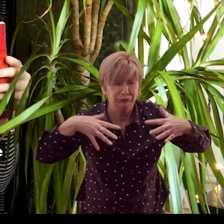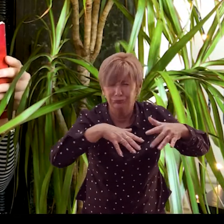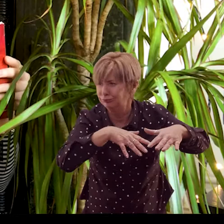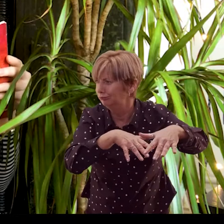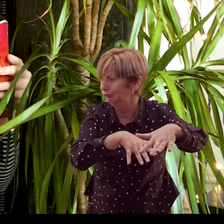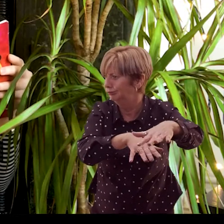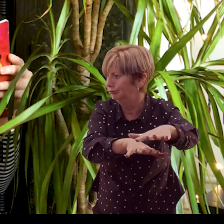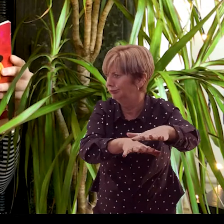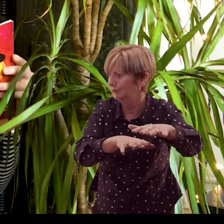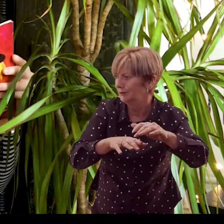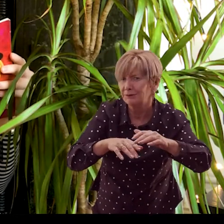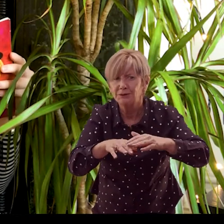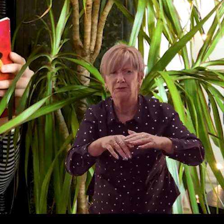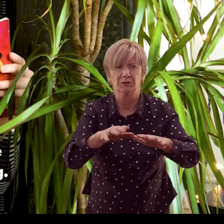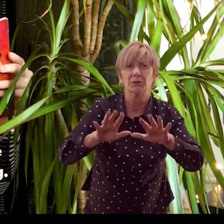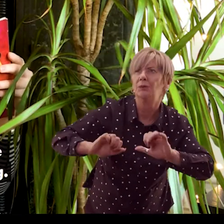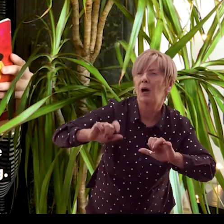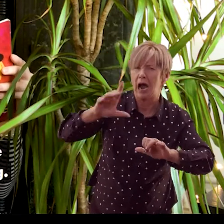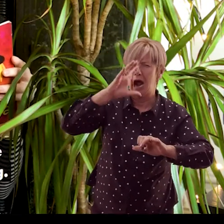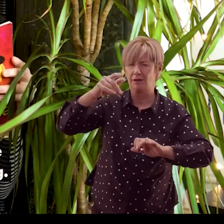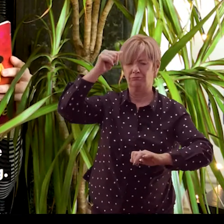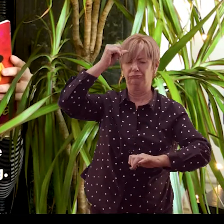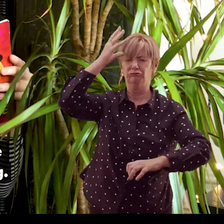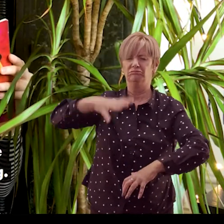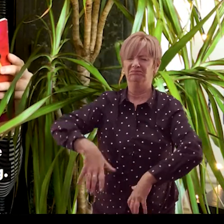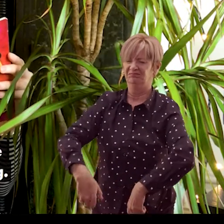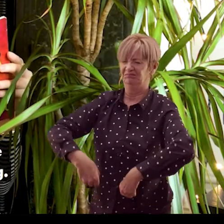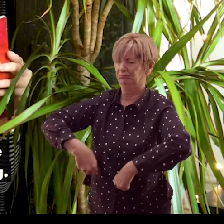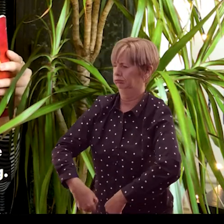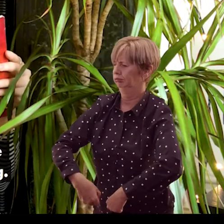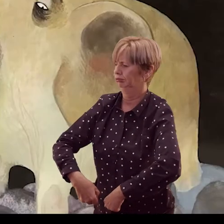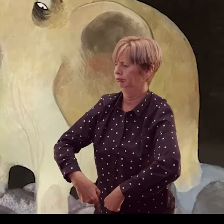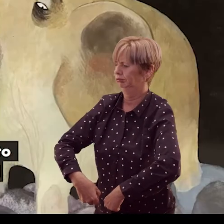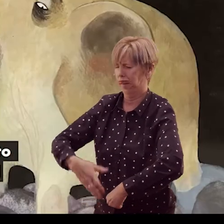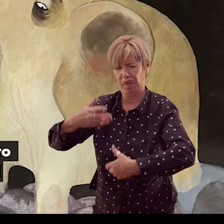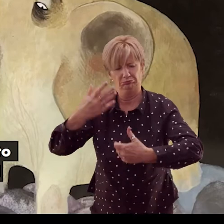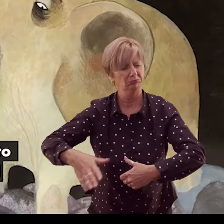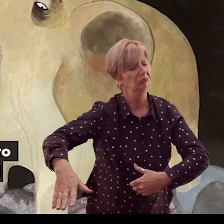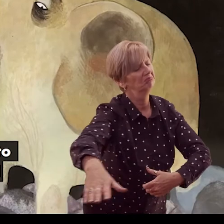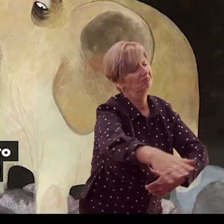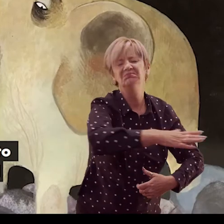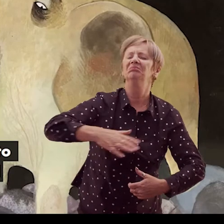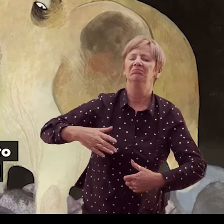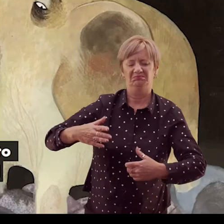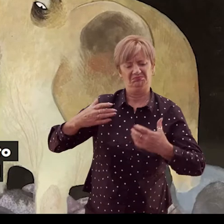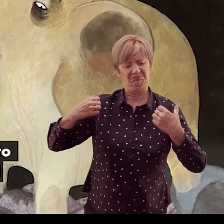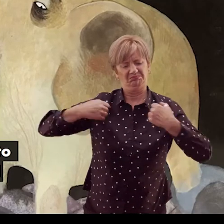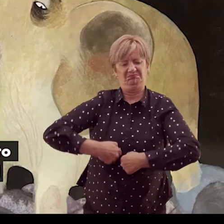waiting for Elephant to speak. Elephant was the one who knew everything. It is time for you all to have